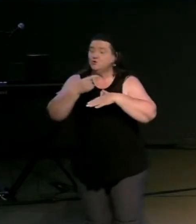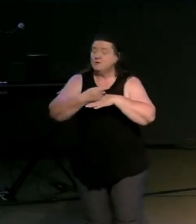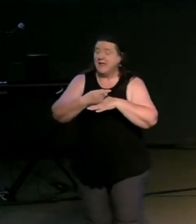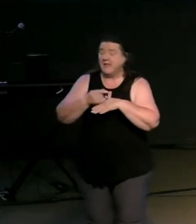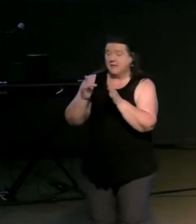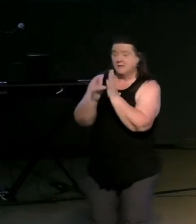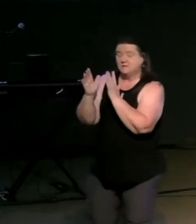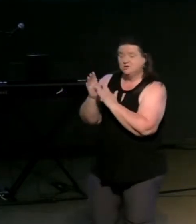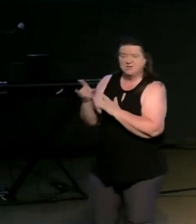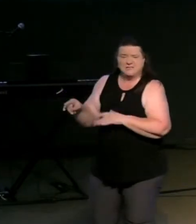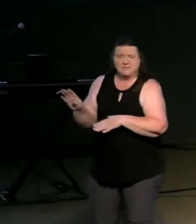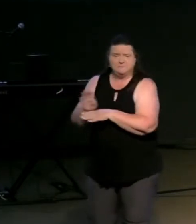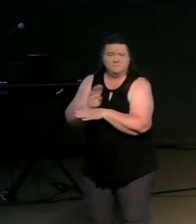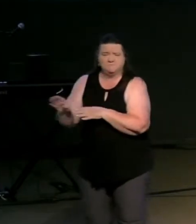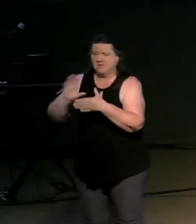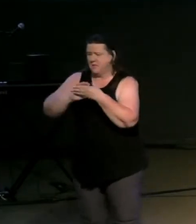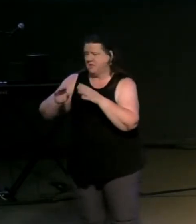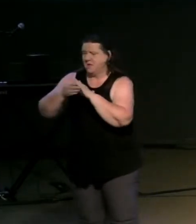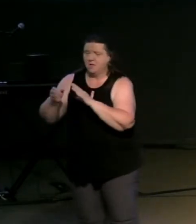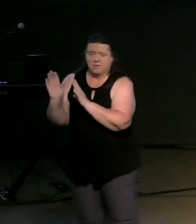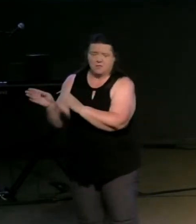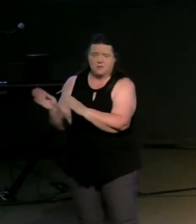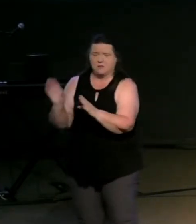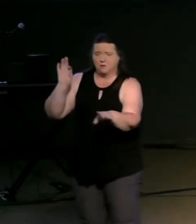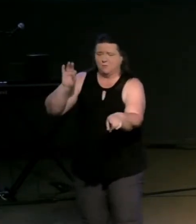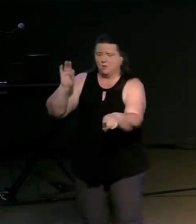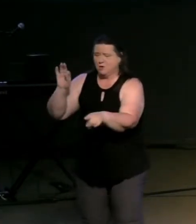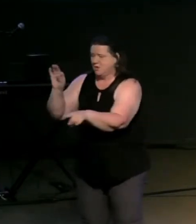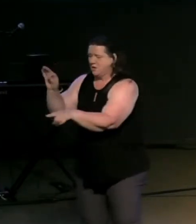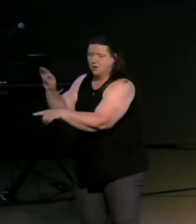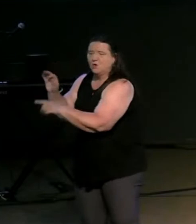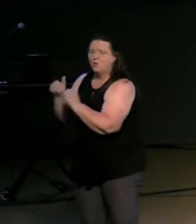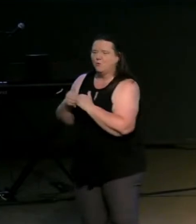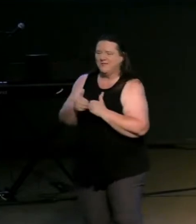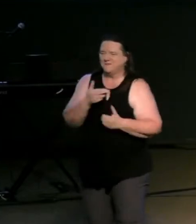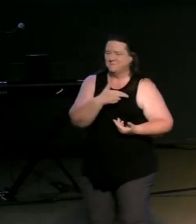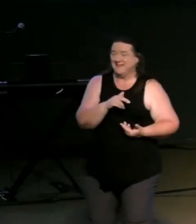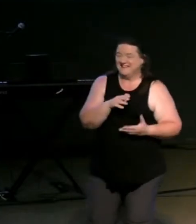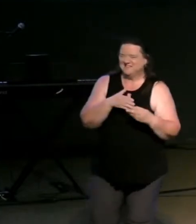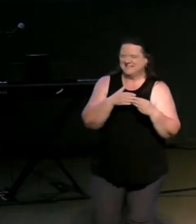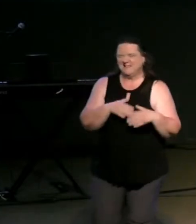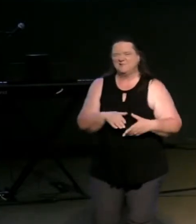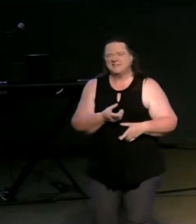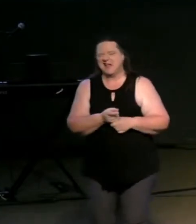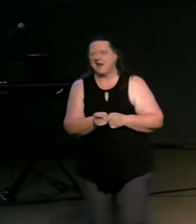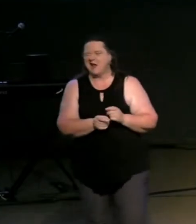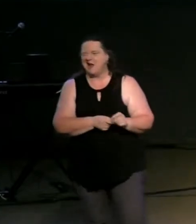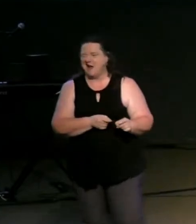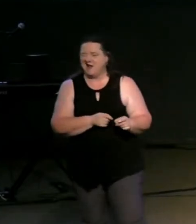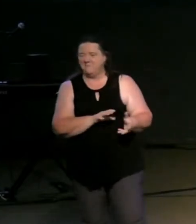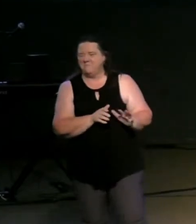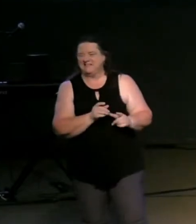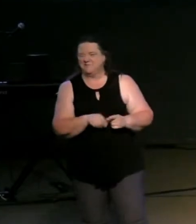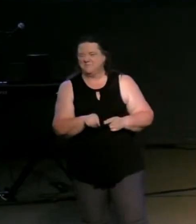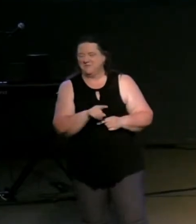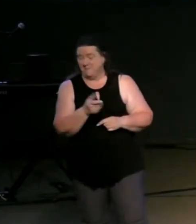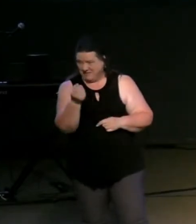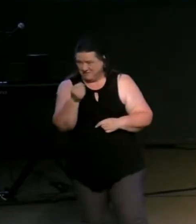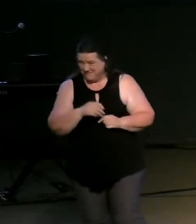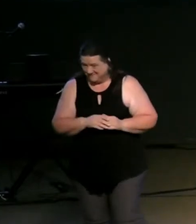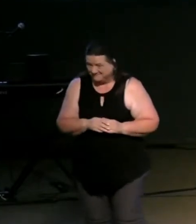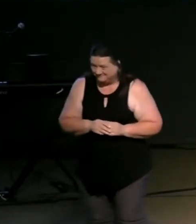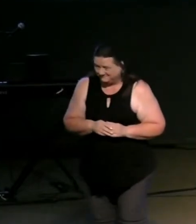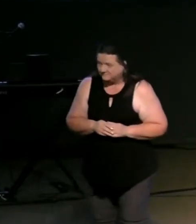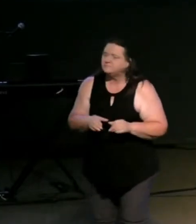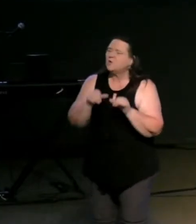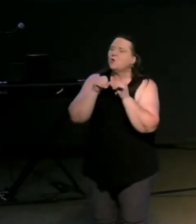jesus you see is quite busy and he's he's busy with the religious leaders and we continue here this morning i want to just touch